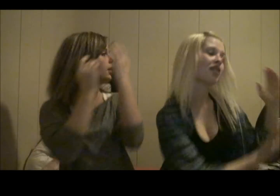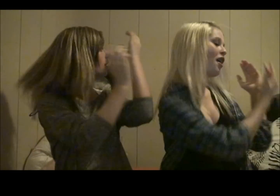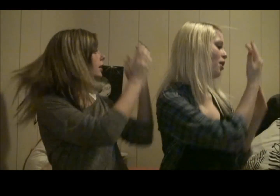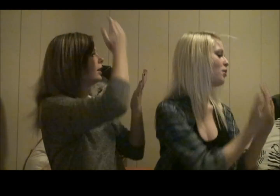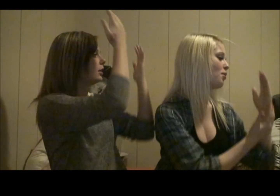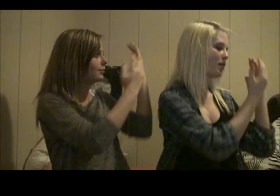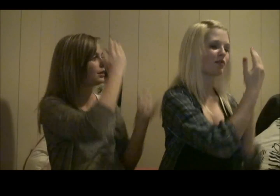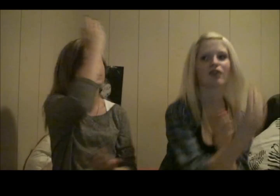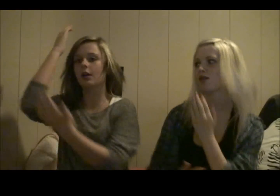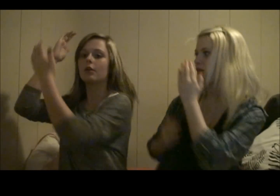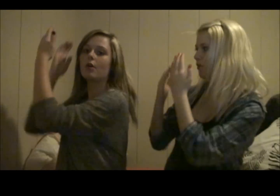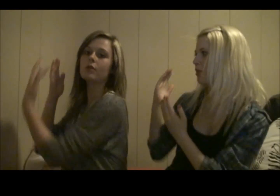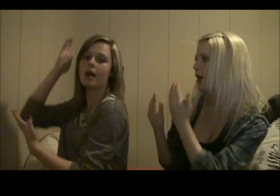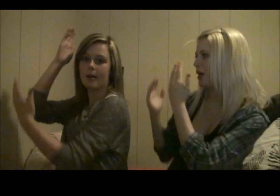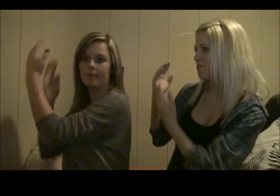Cookie make my tongue go numb